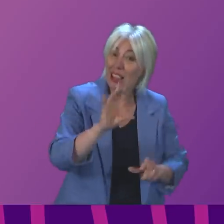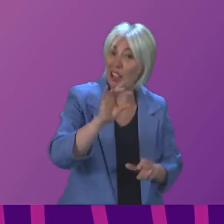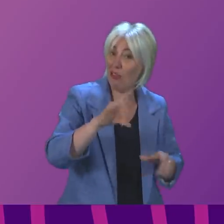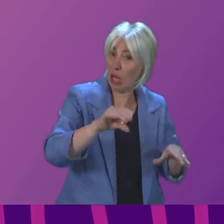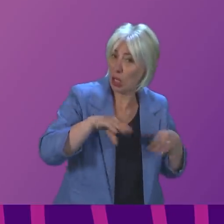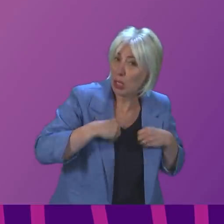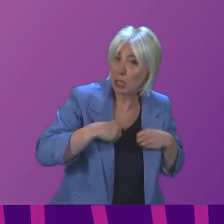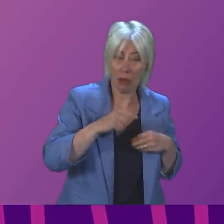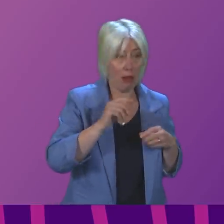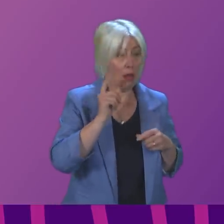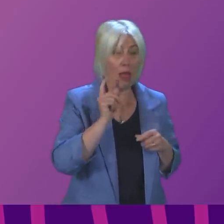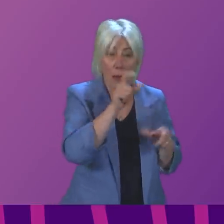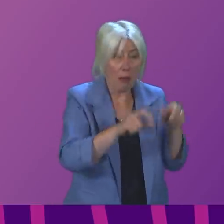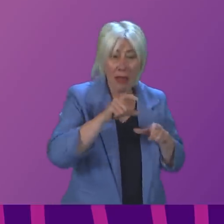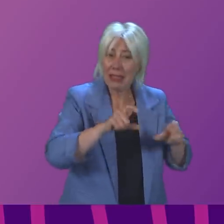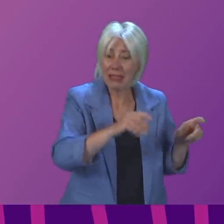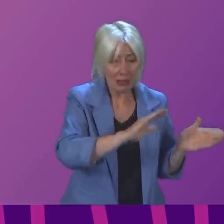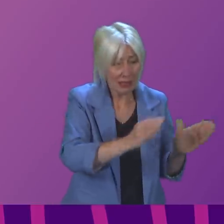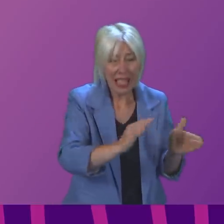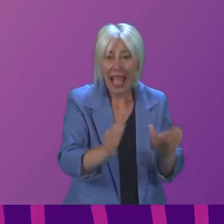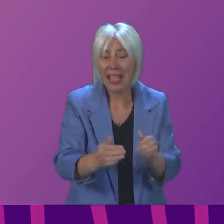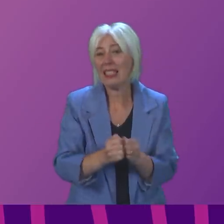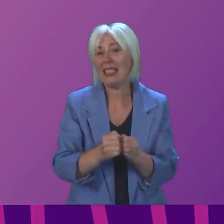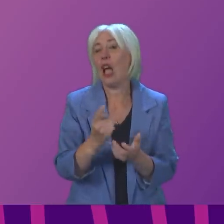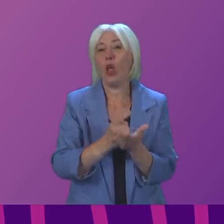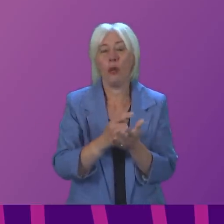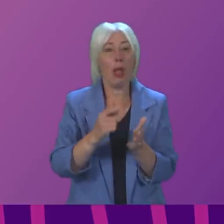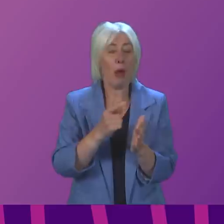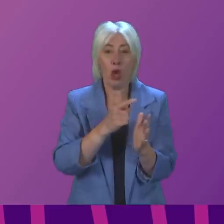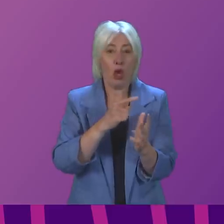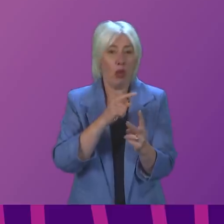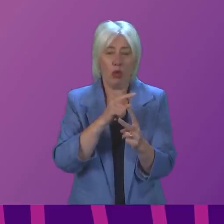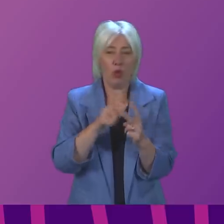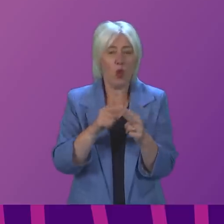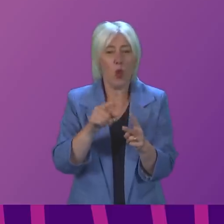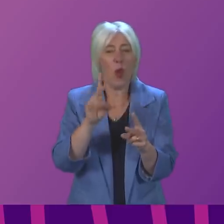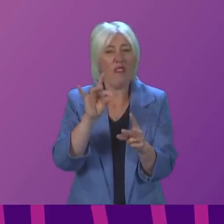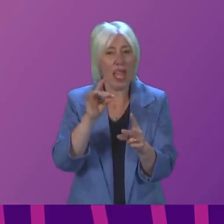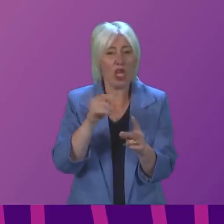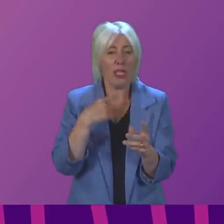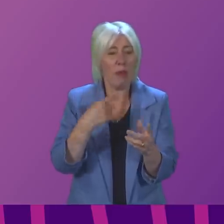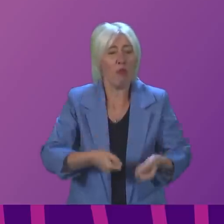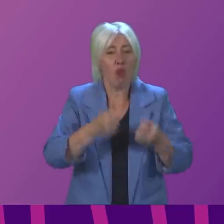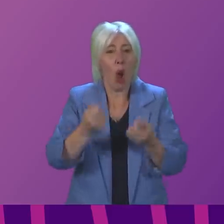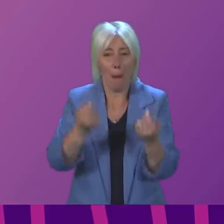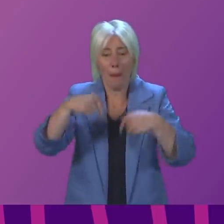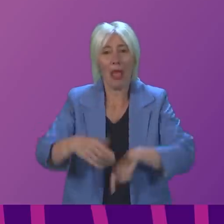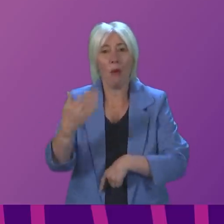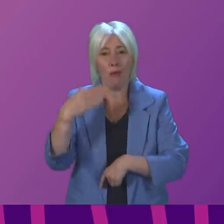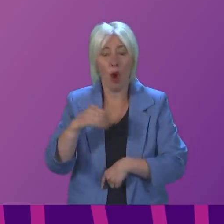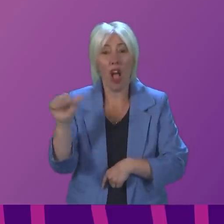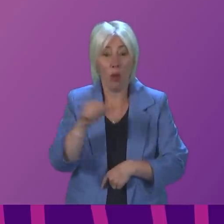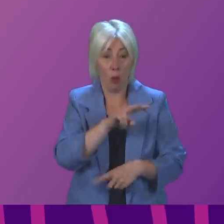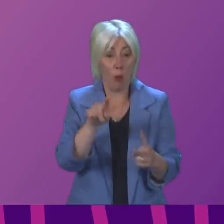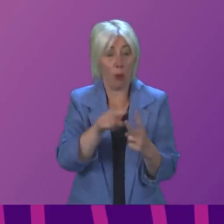still being lost. I have raised cases of Aspergillus and Stenotrophomonas in this parliament. Those cases should trigger Hyatt